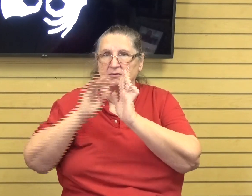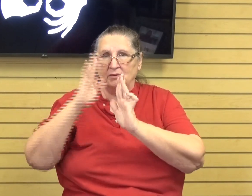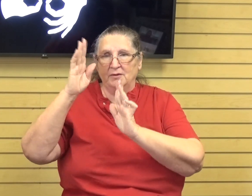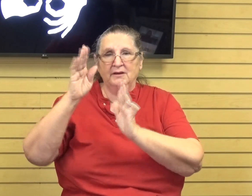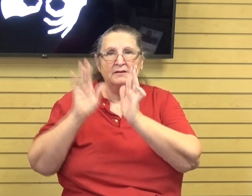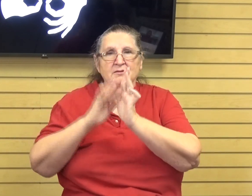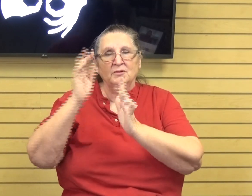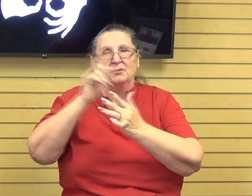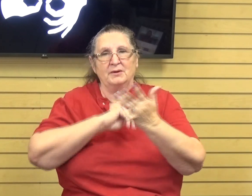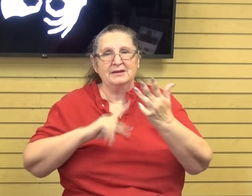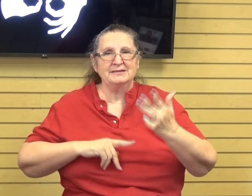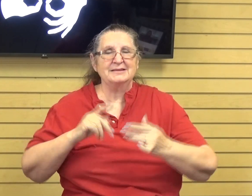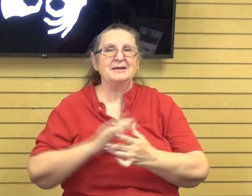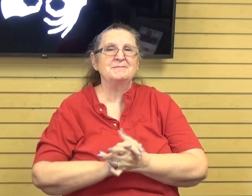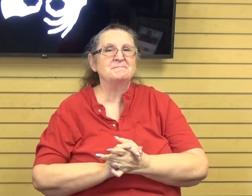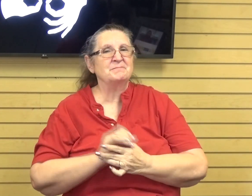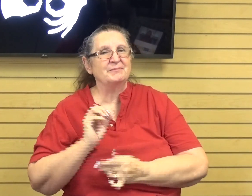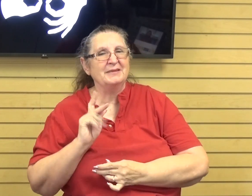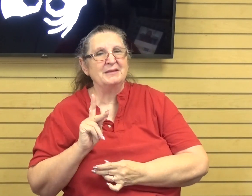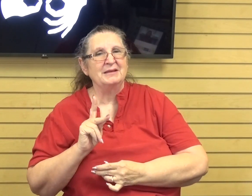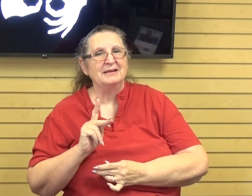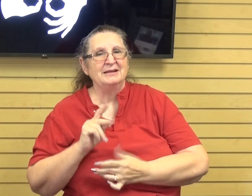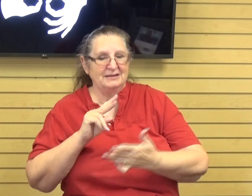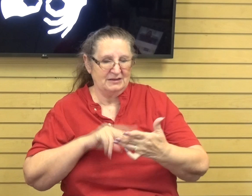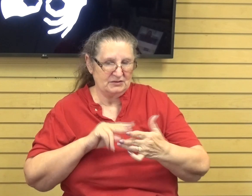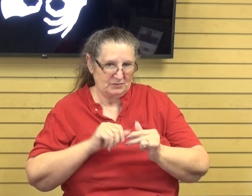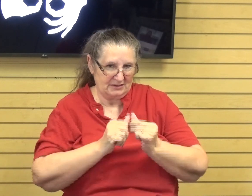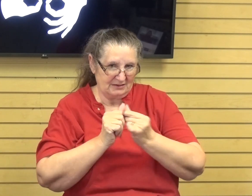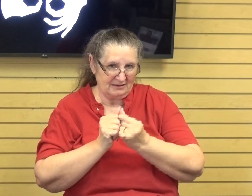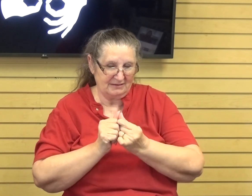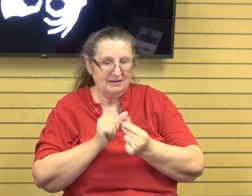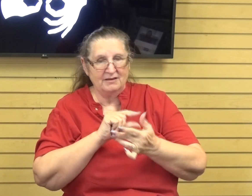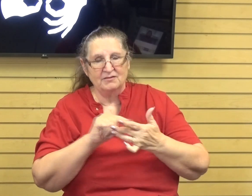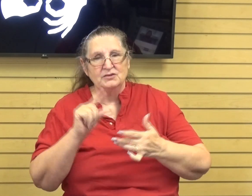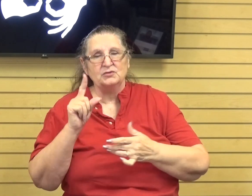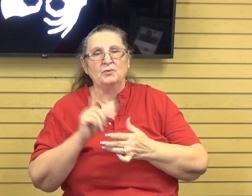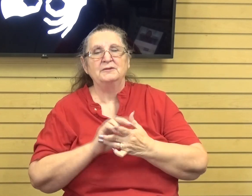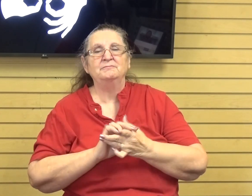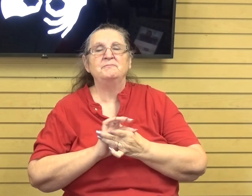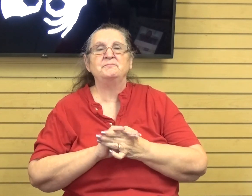King. Okay, so let's go ahead and read it together starting in verse 1. It says,